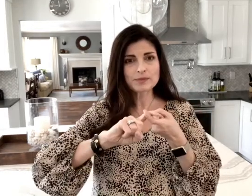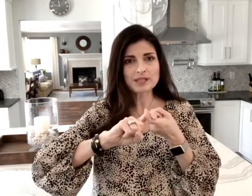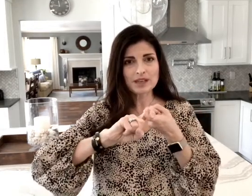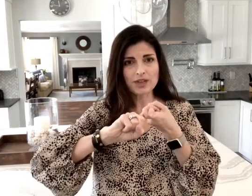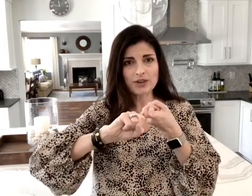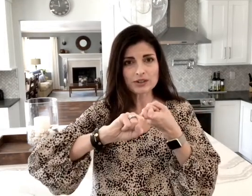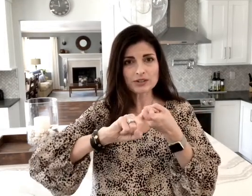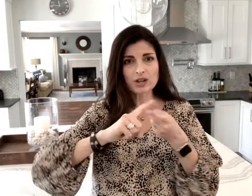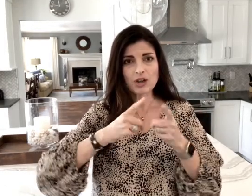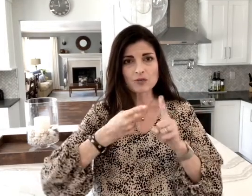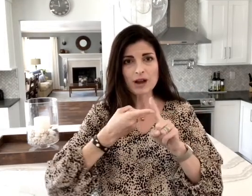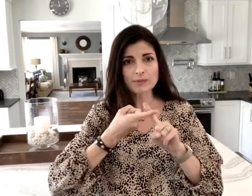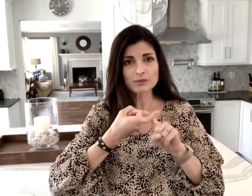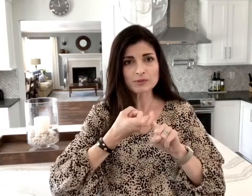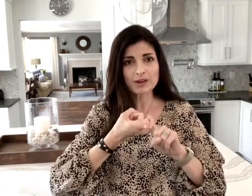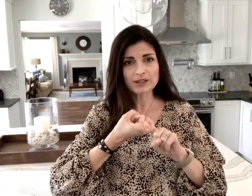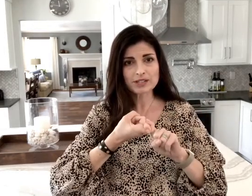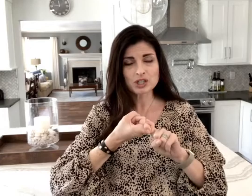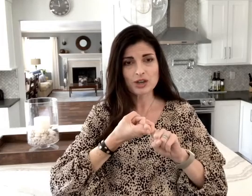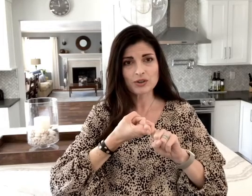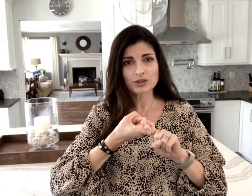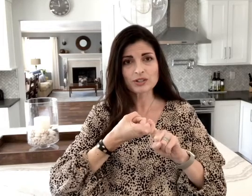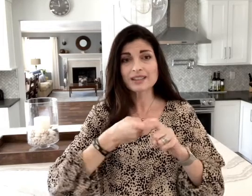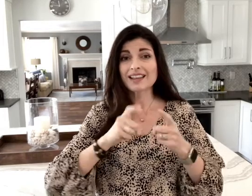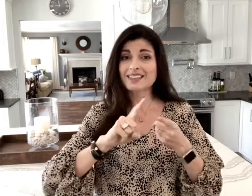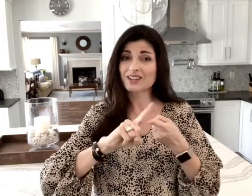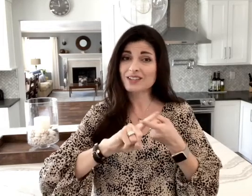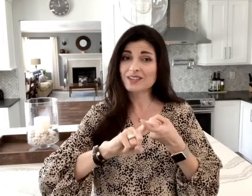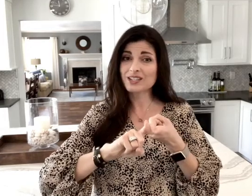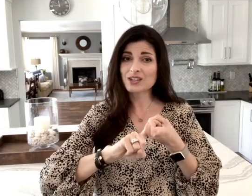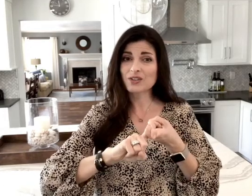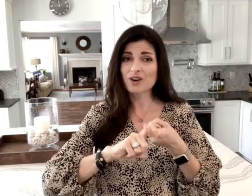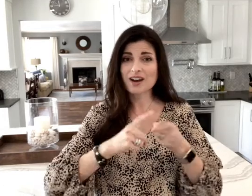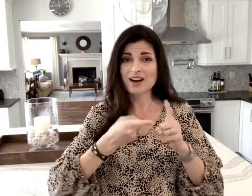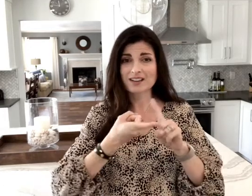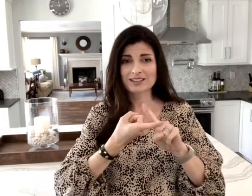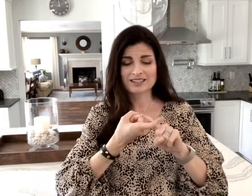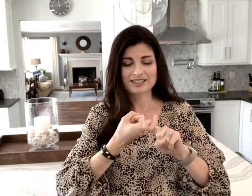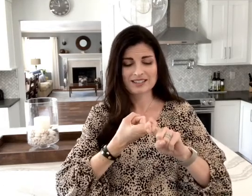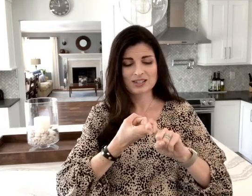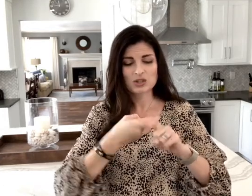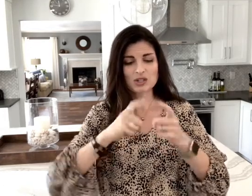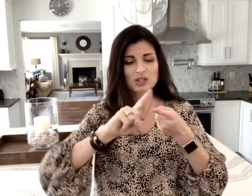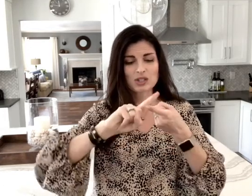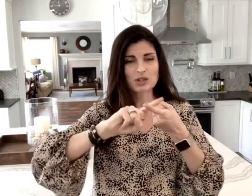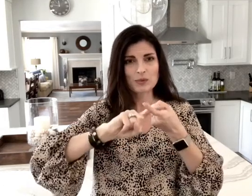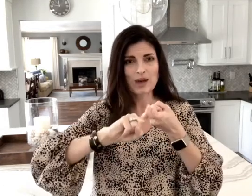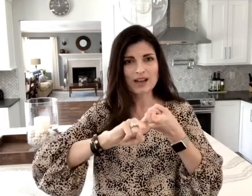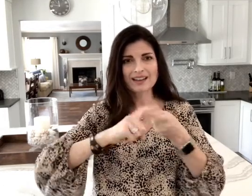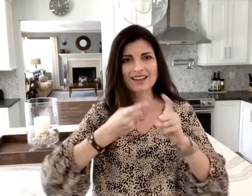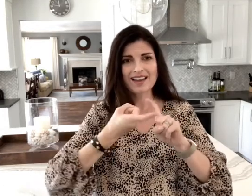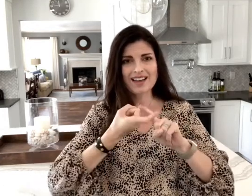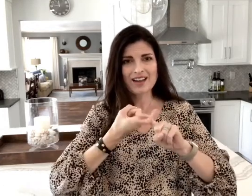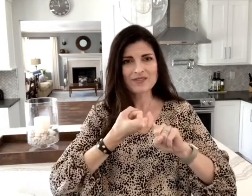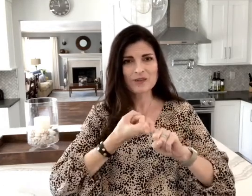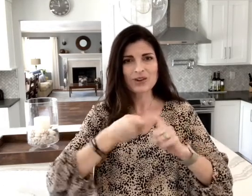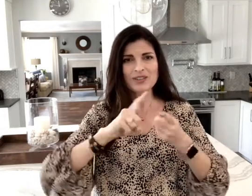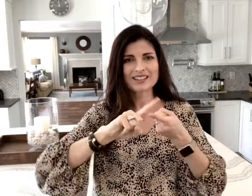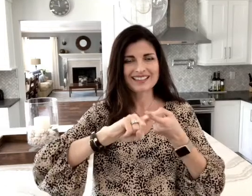together, wrap them around each other like they're giving each other a hug. So you can just go back and forth like